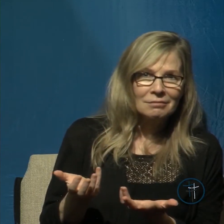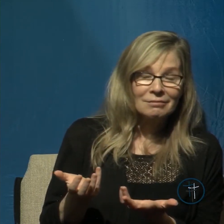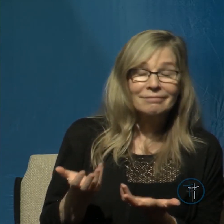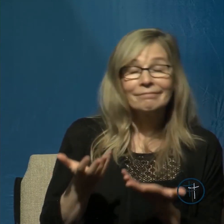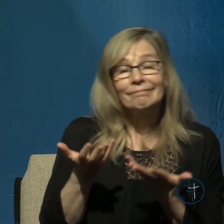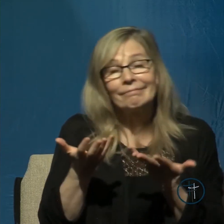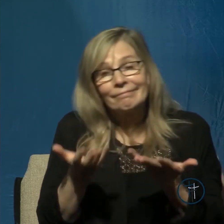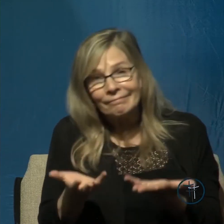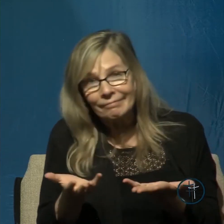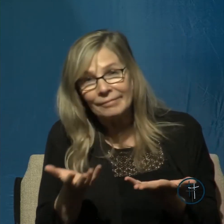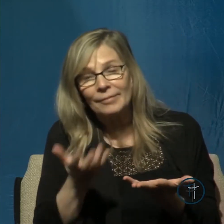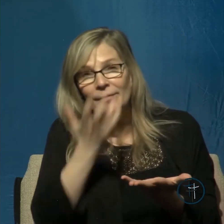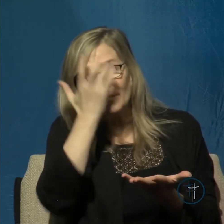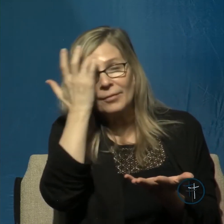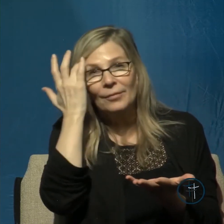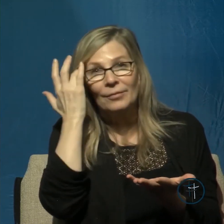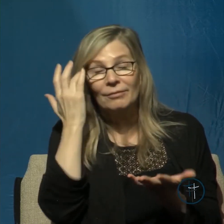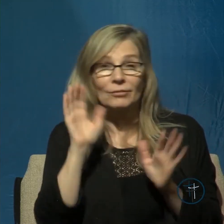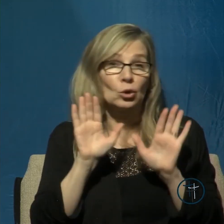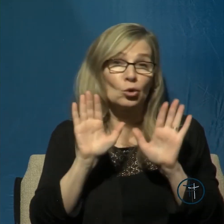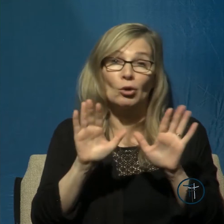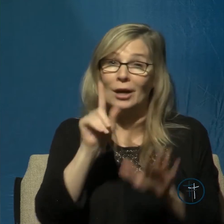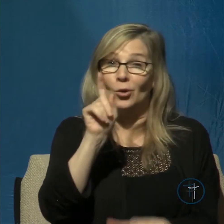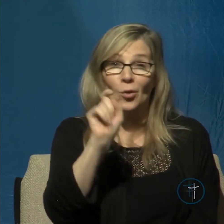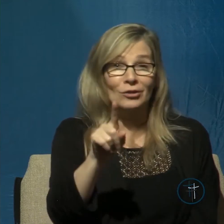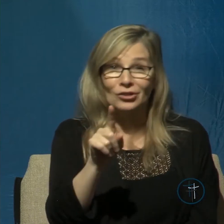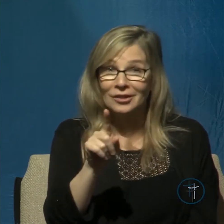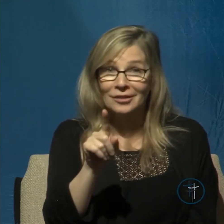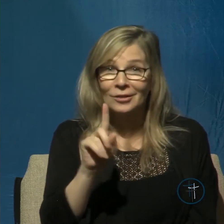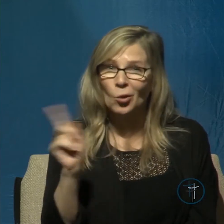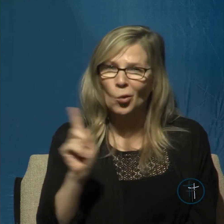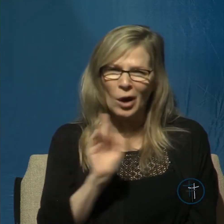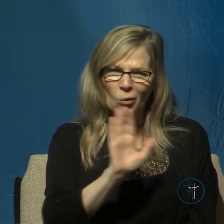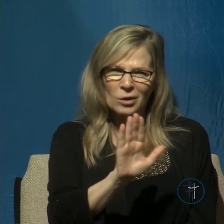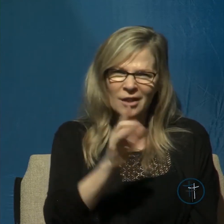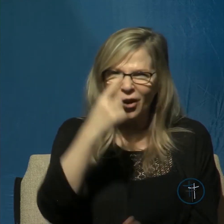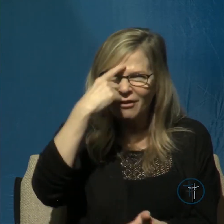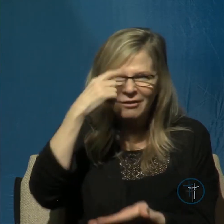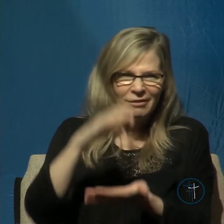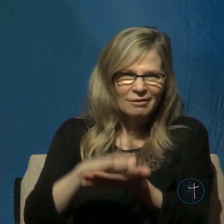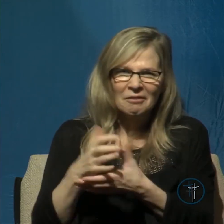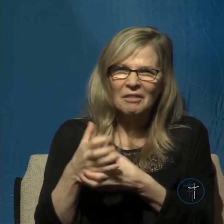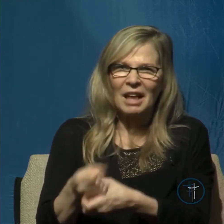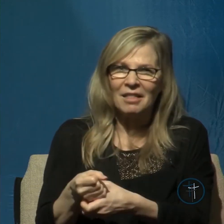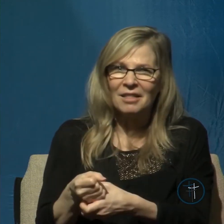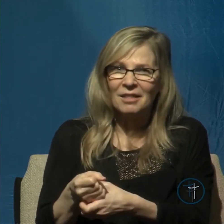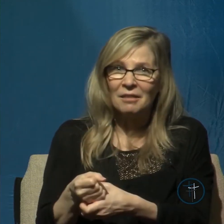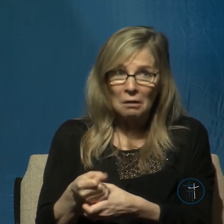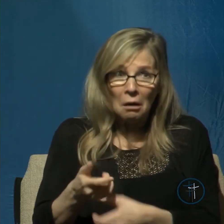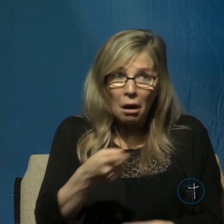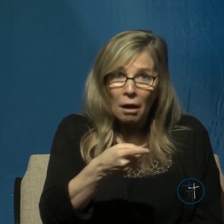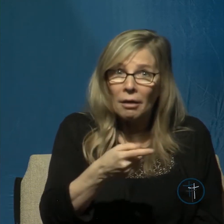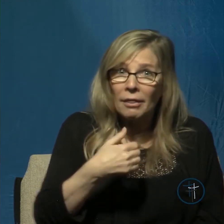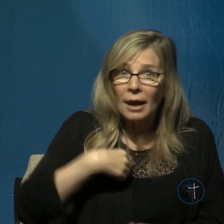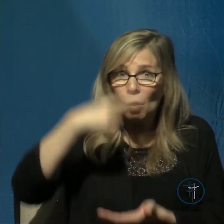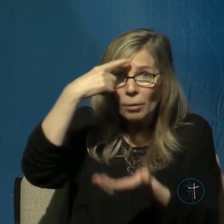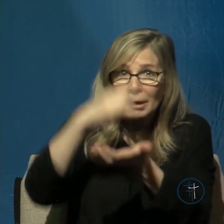so what a great question where was their faith they certainly had faith in him they were believers God